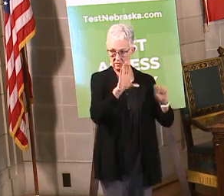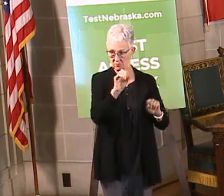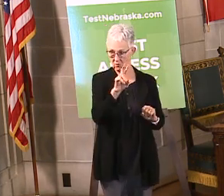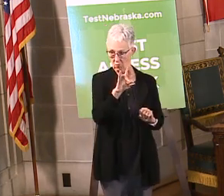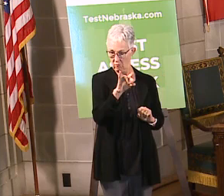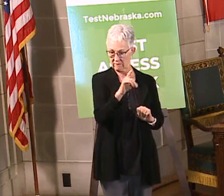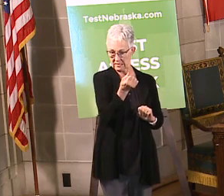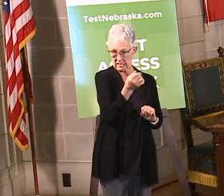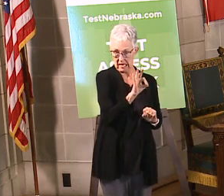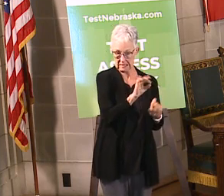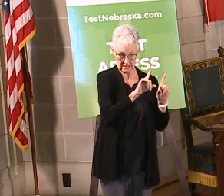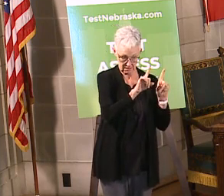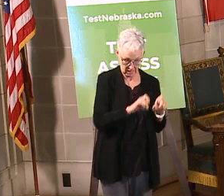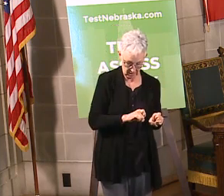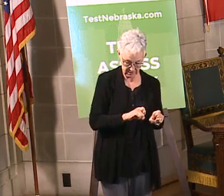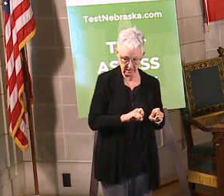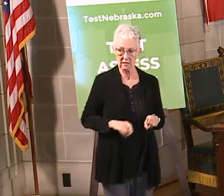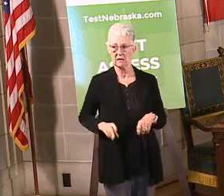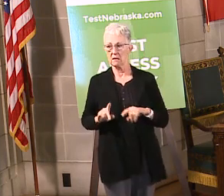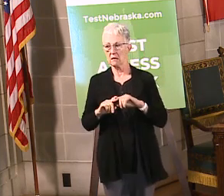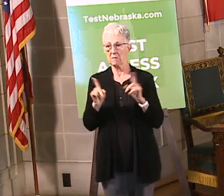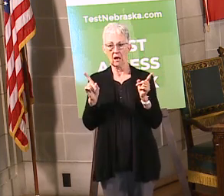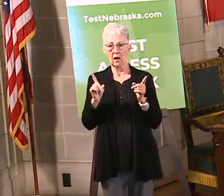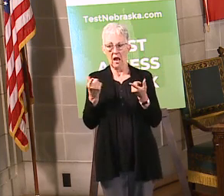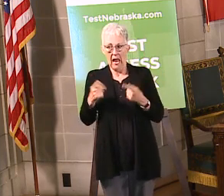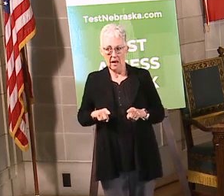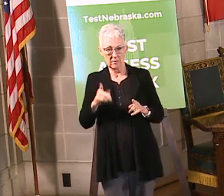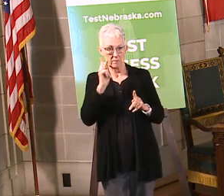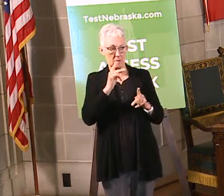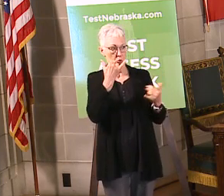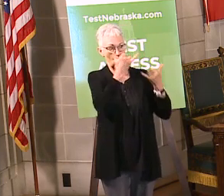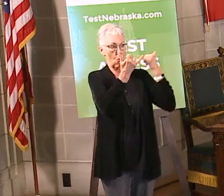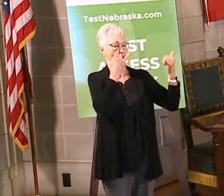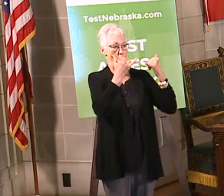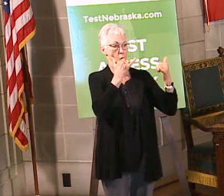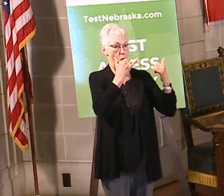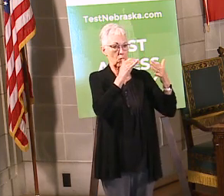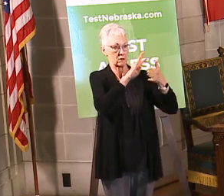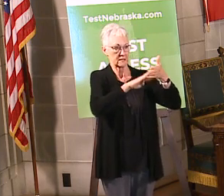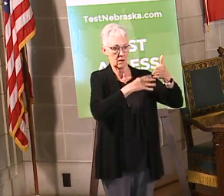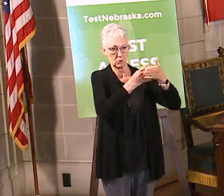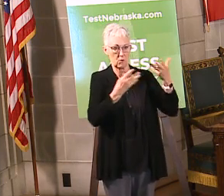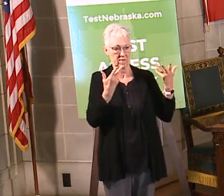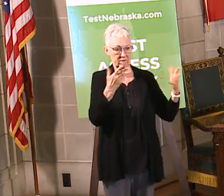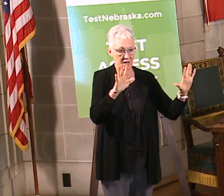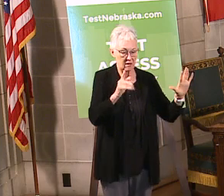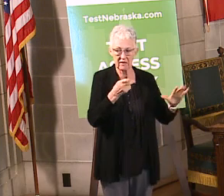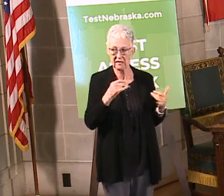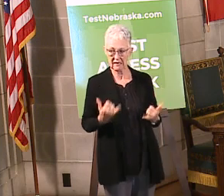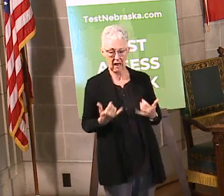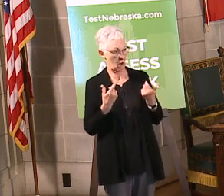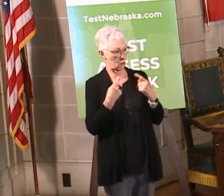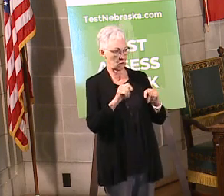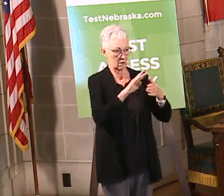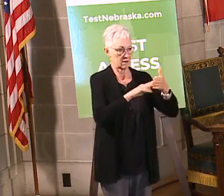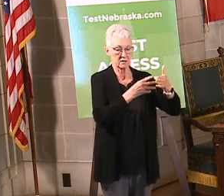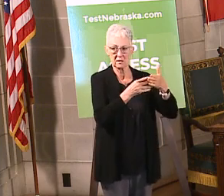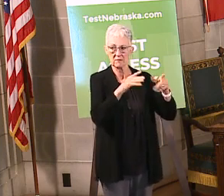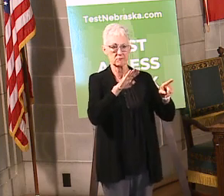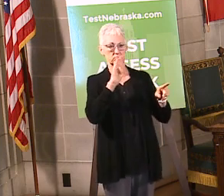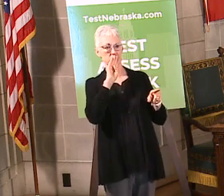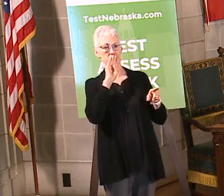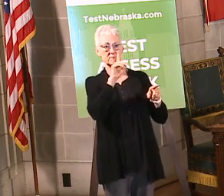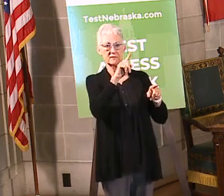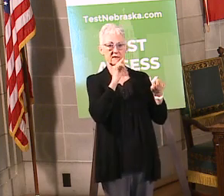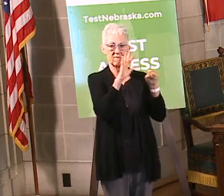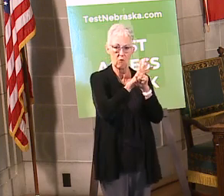As those slots got filled up, people were not able to schedule appointments, and so just keep trying back, and we will